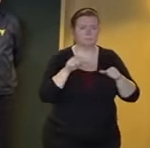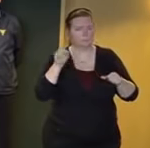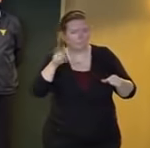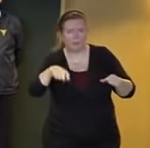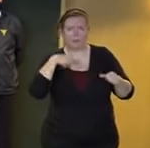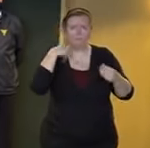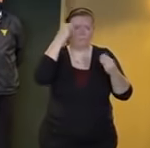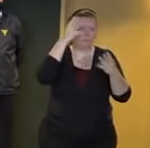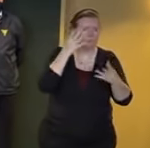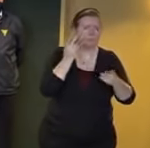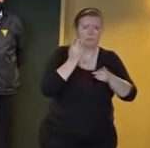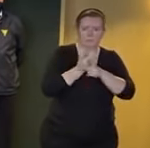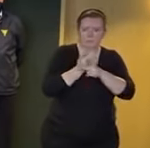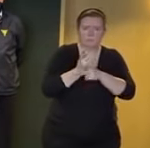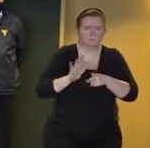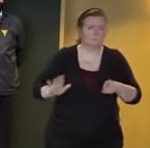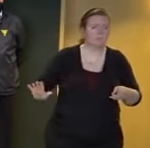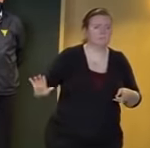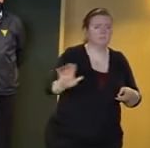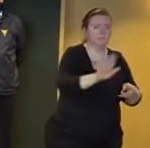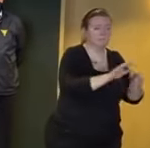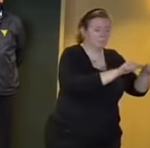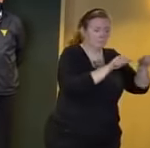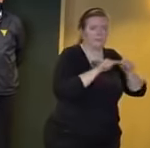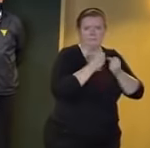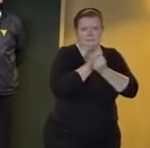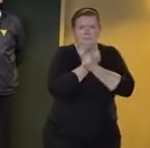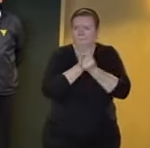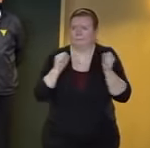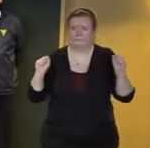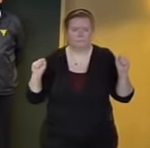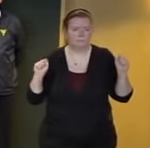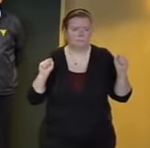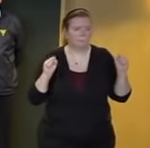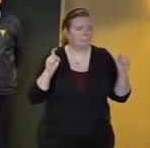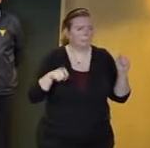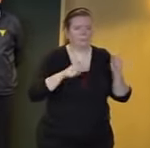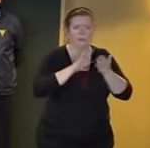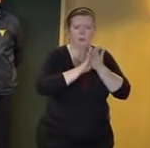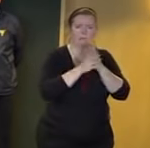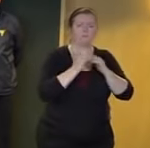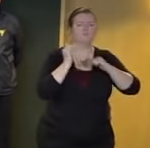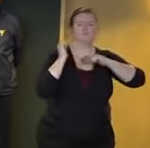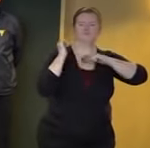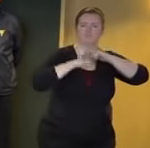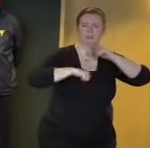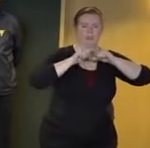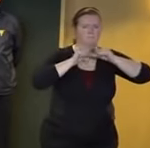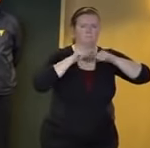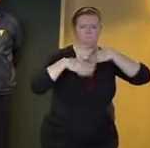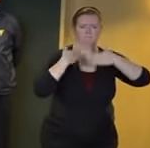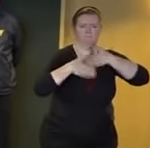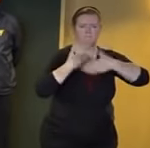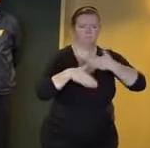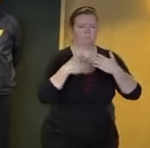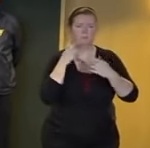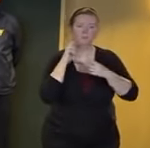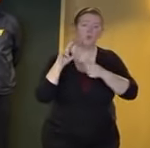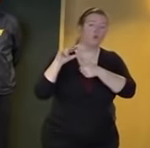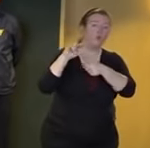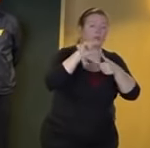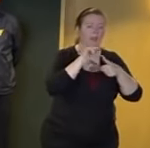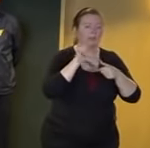and people and mission and then also that they can become resilient should an incident like a hurricane adopt or interrupt their abilities to operate